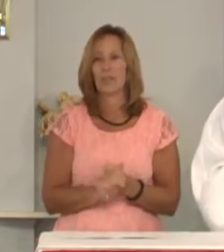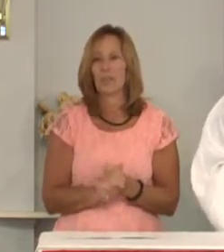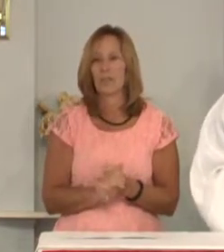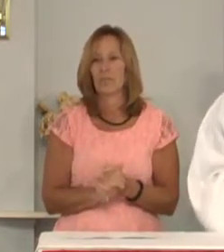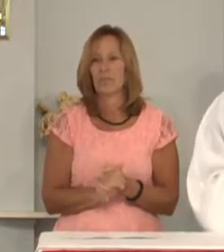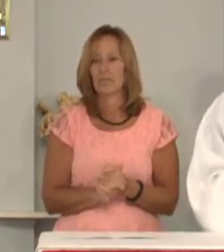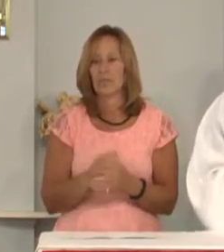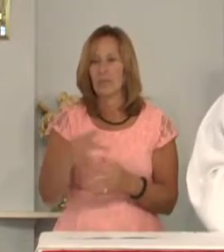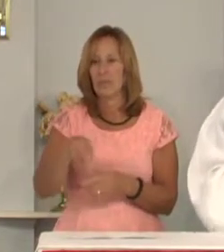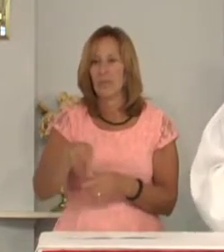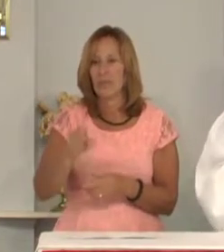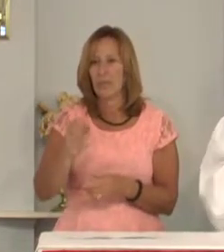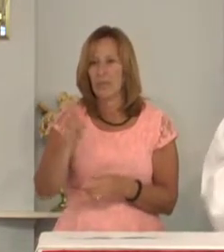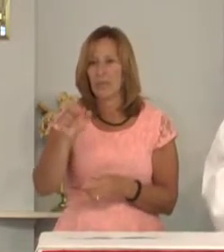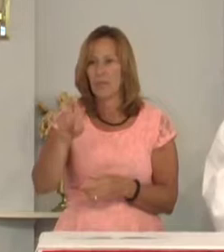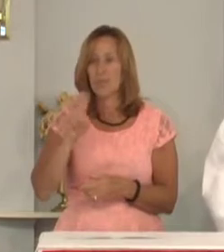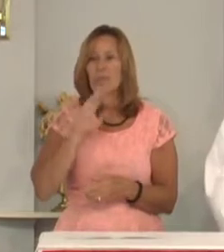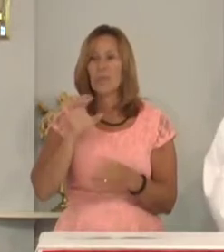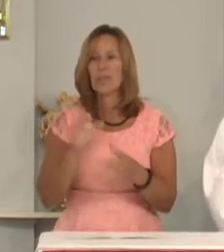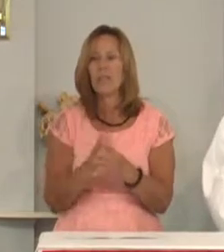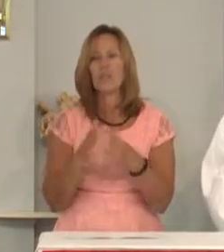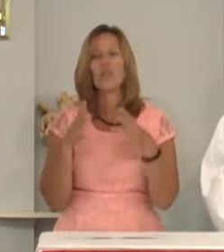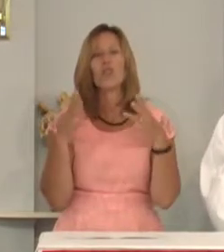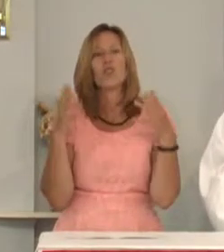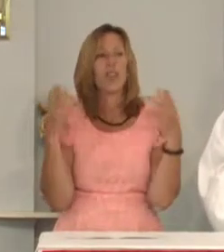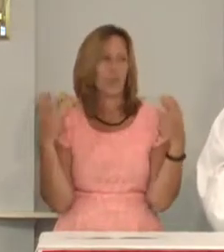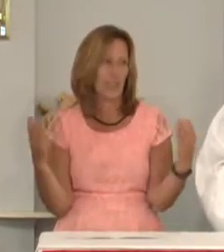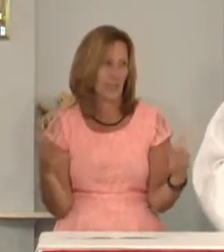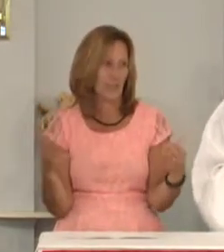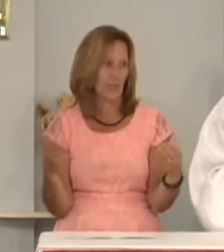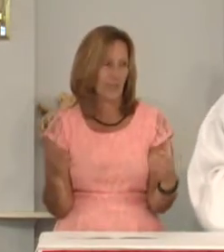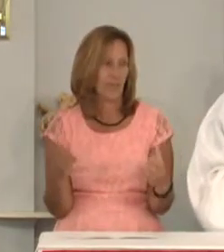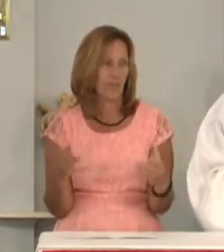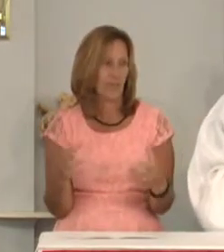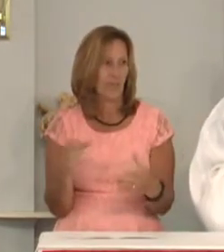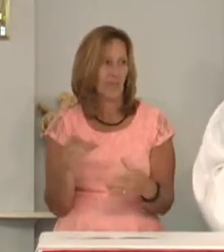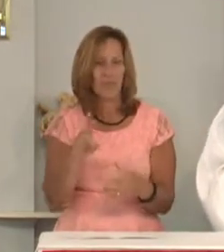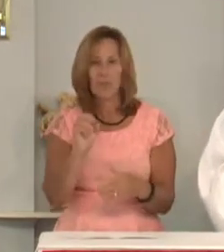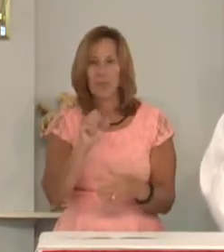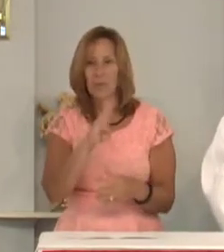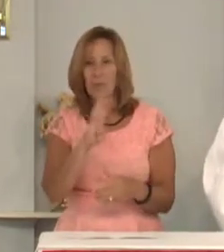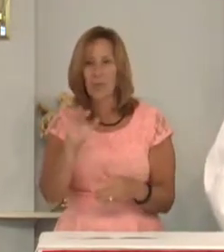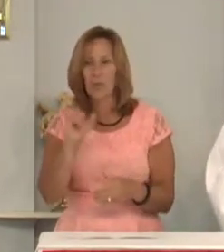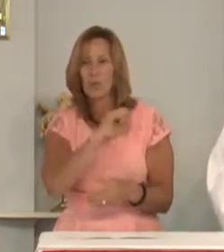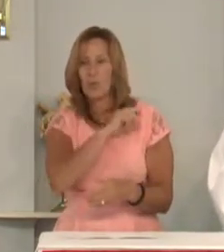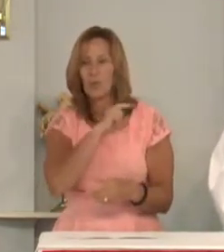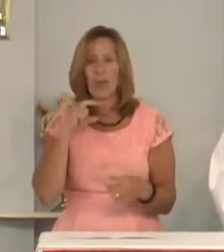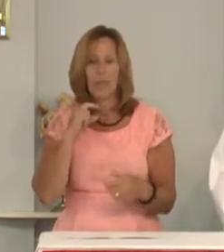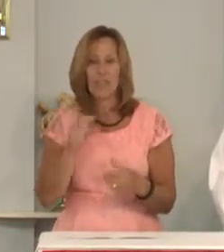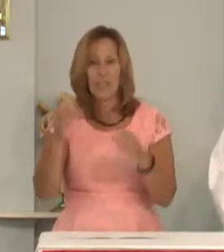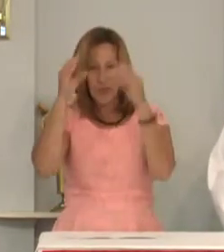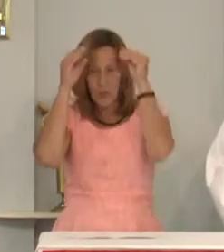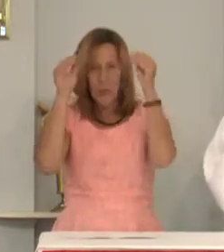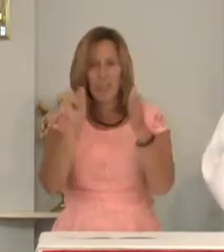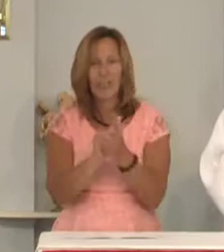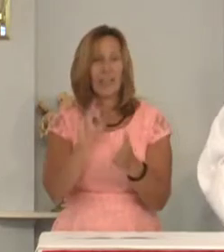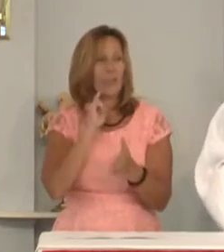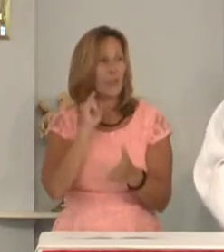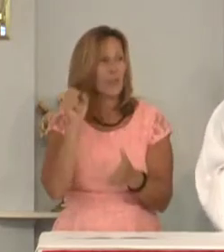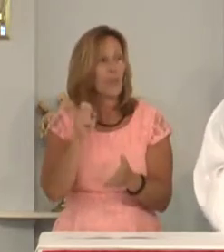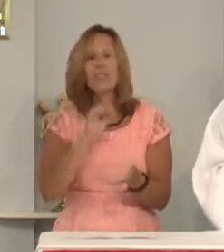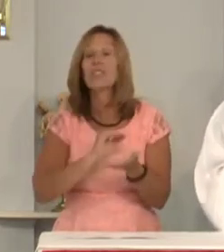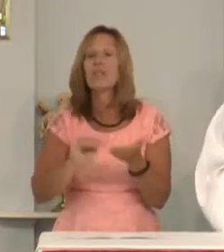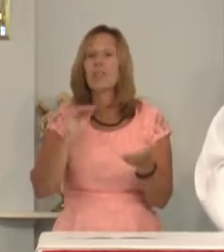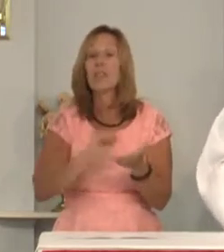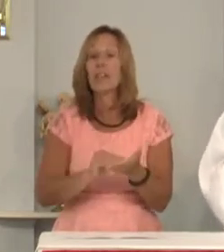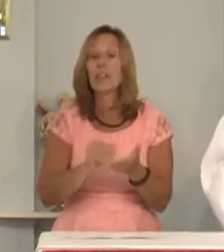Peter is being generous. the rabbis of the time taught that you must